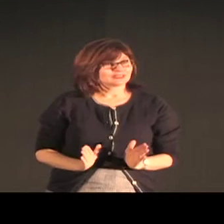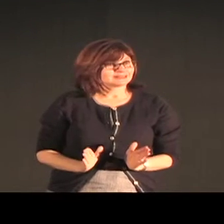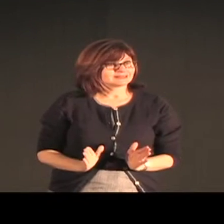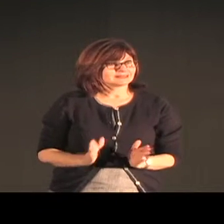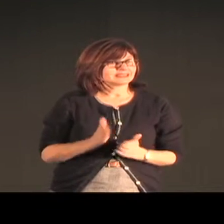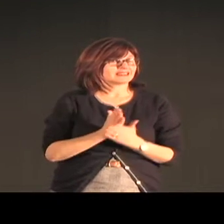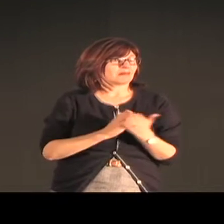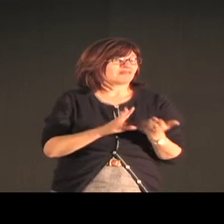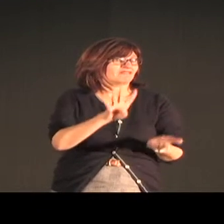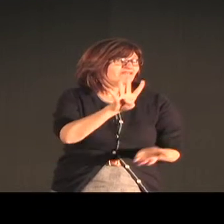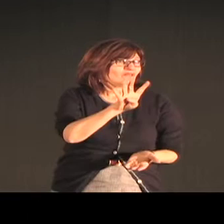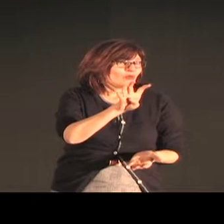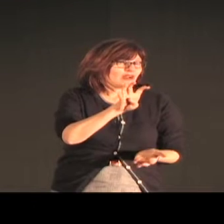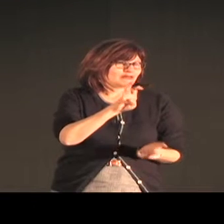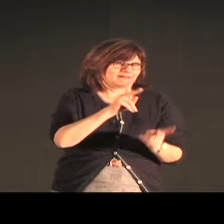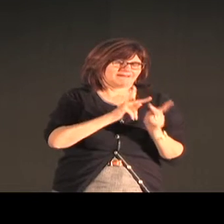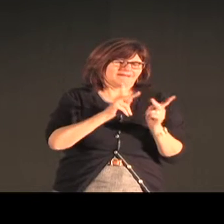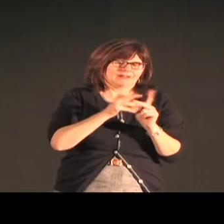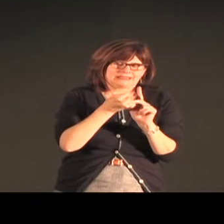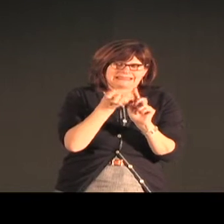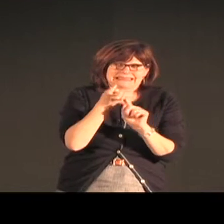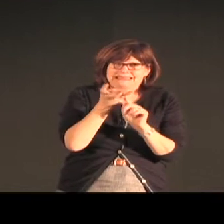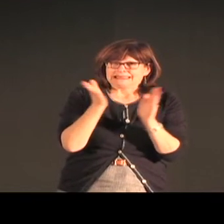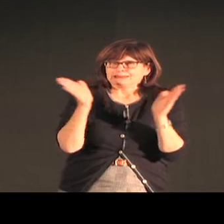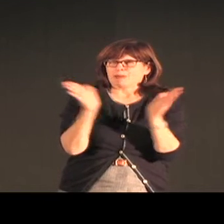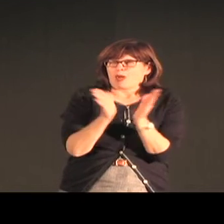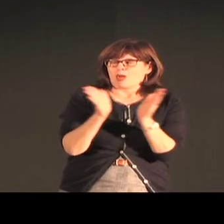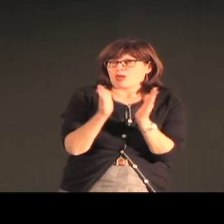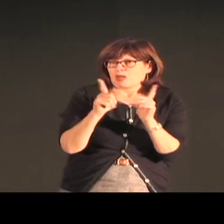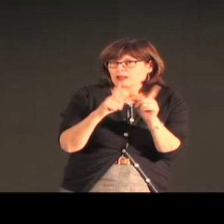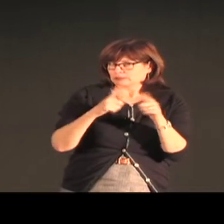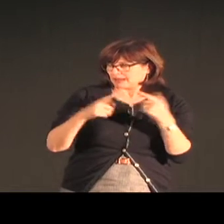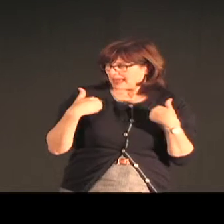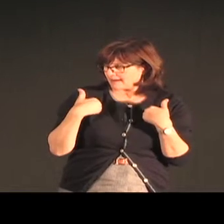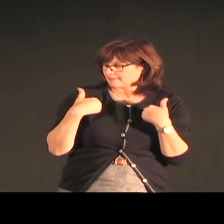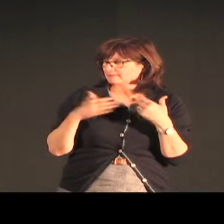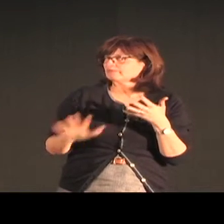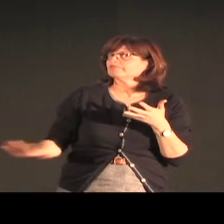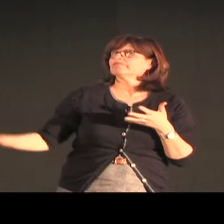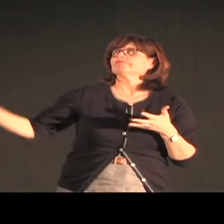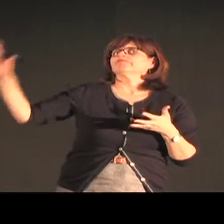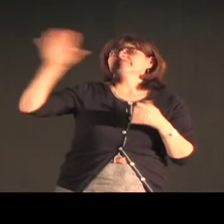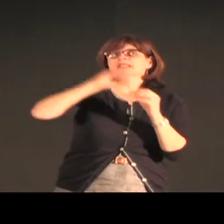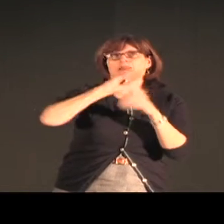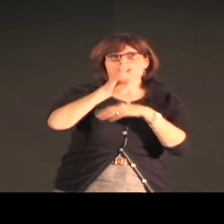And some of the languages that are being studied have as few as a few hundred users.